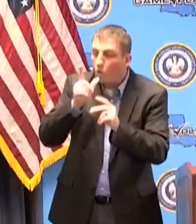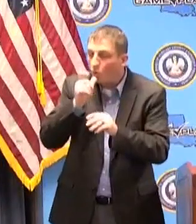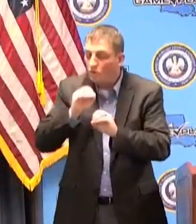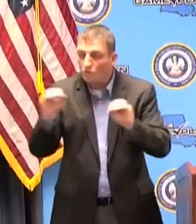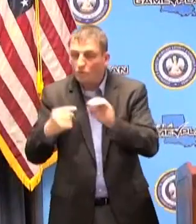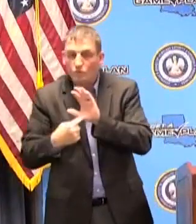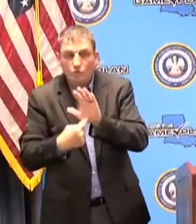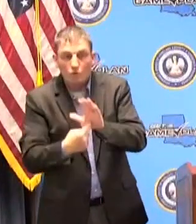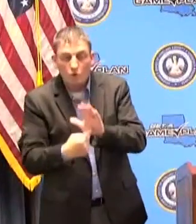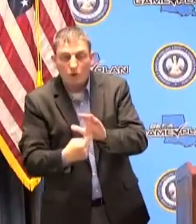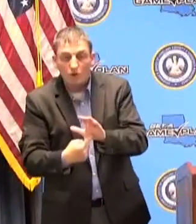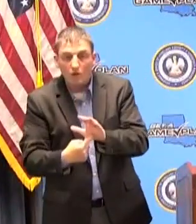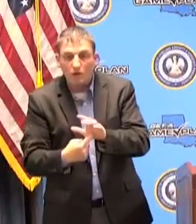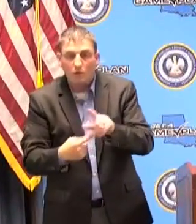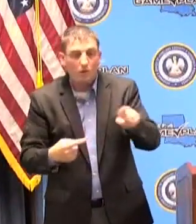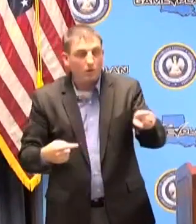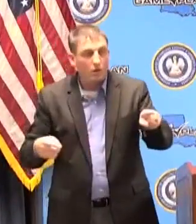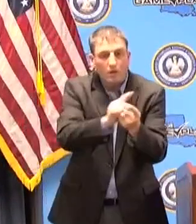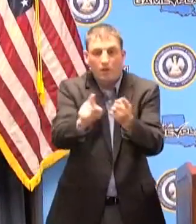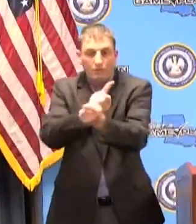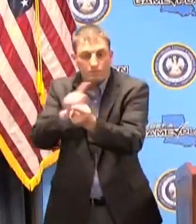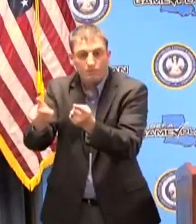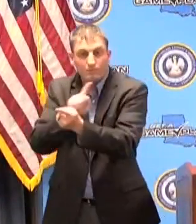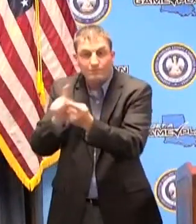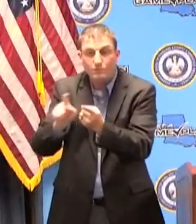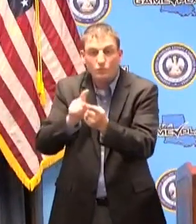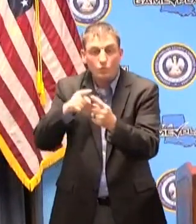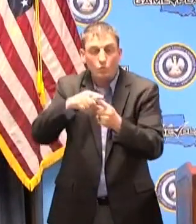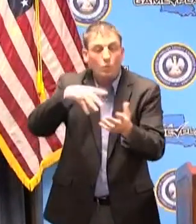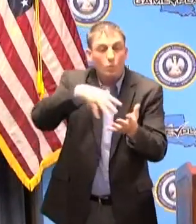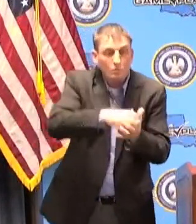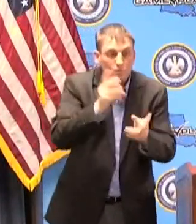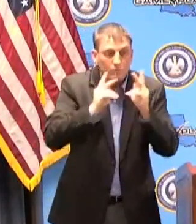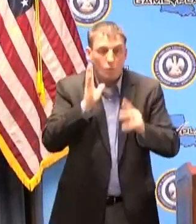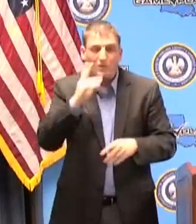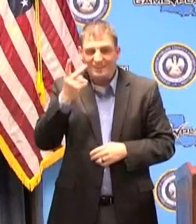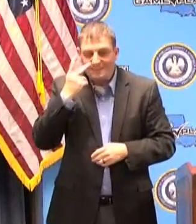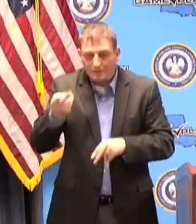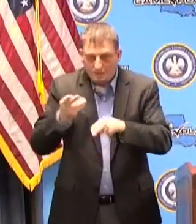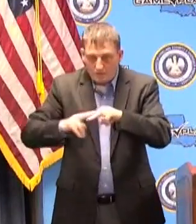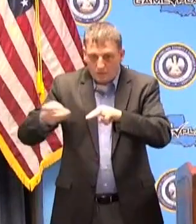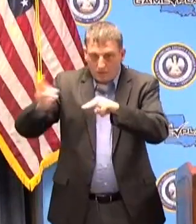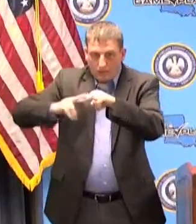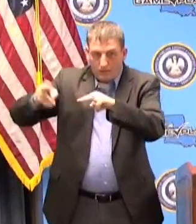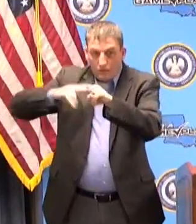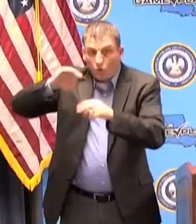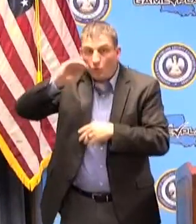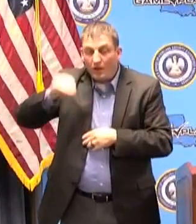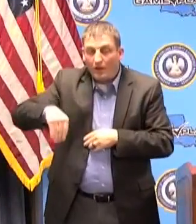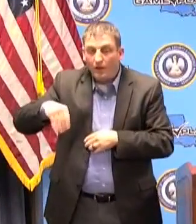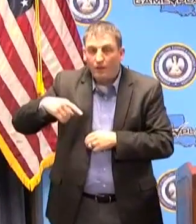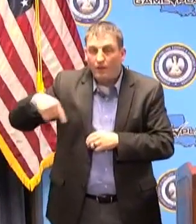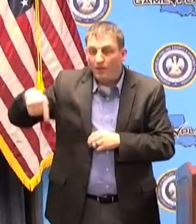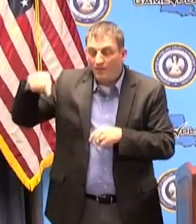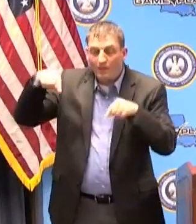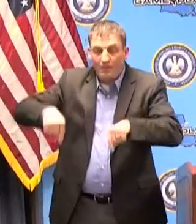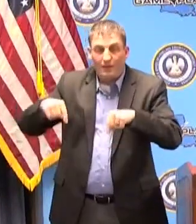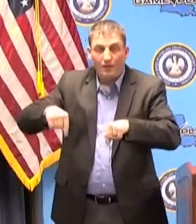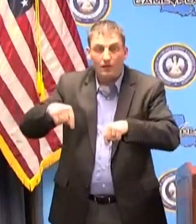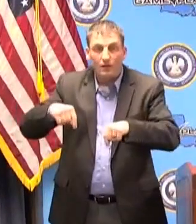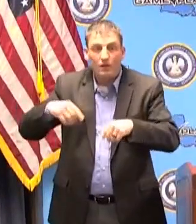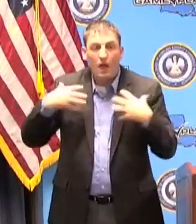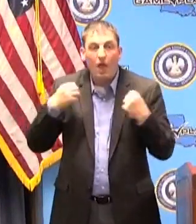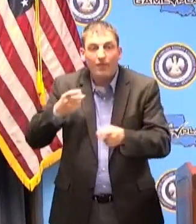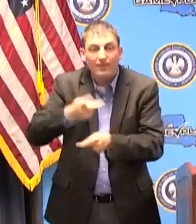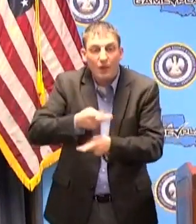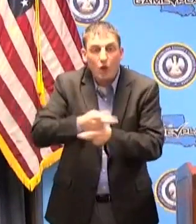vulnerable to this infection we will see that rate increase in a way that our health care community is not capable of